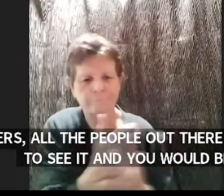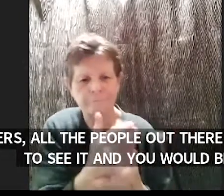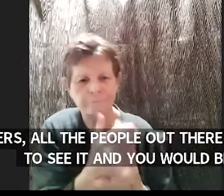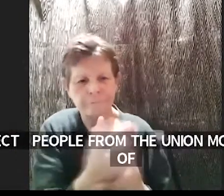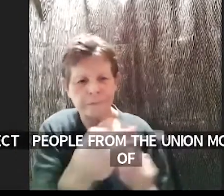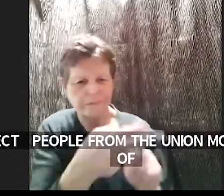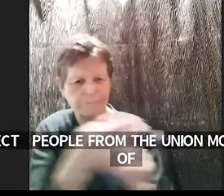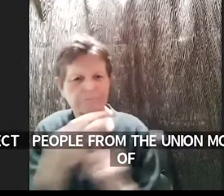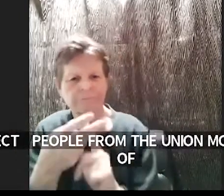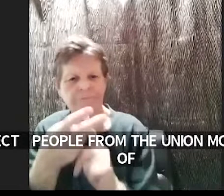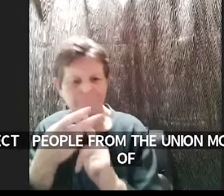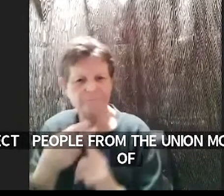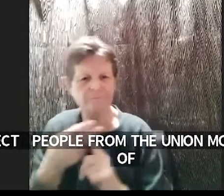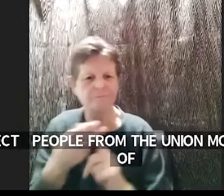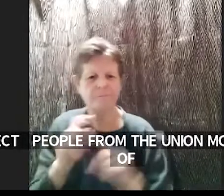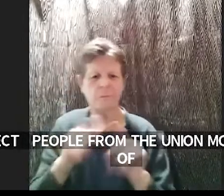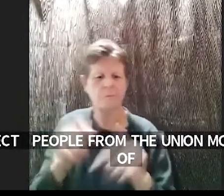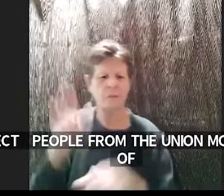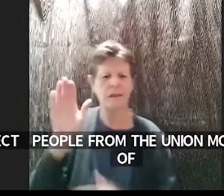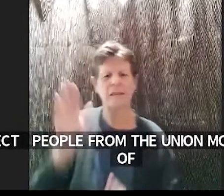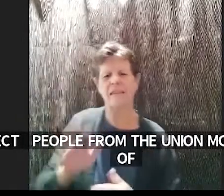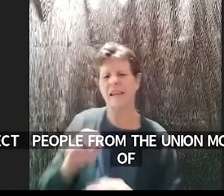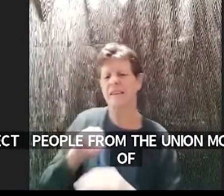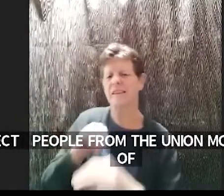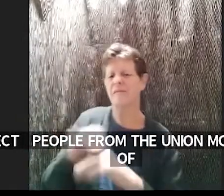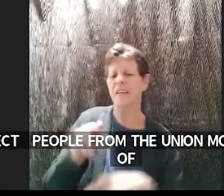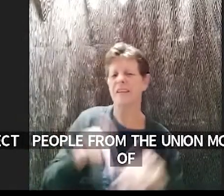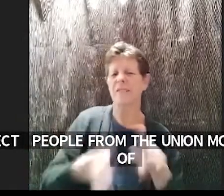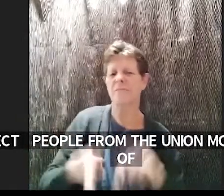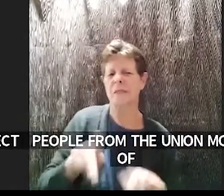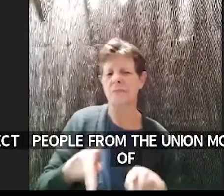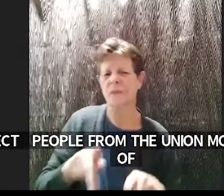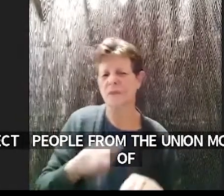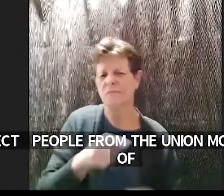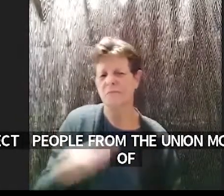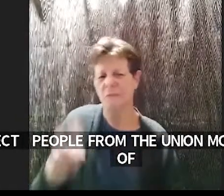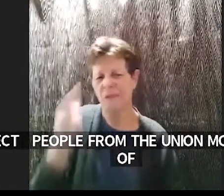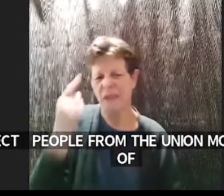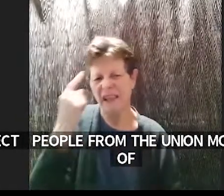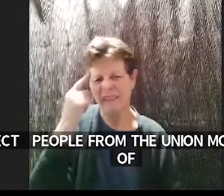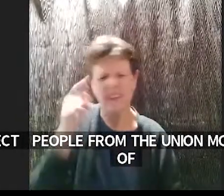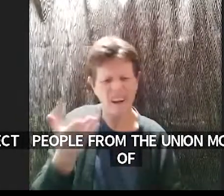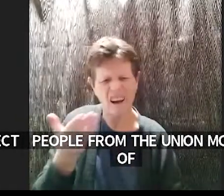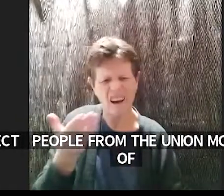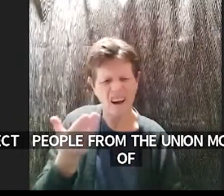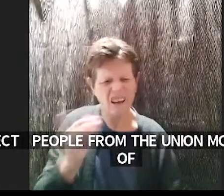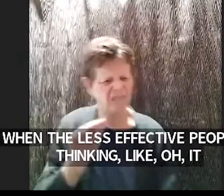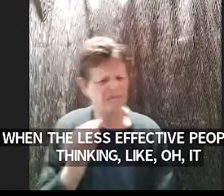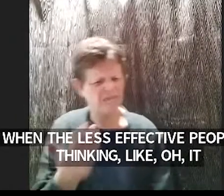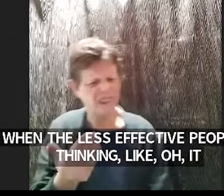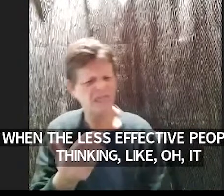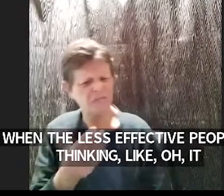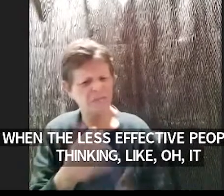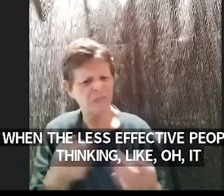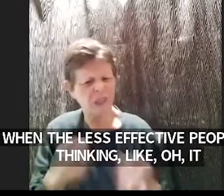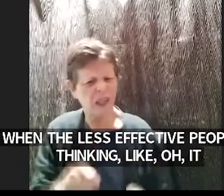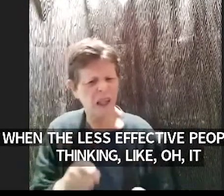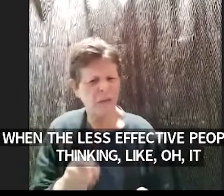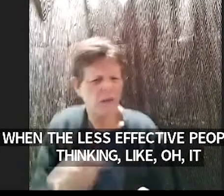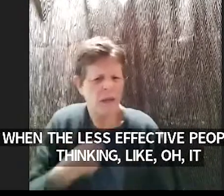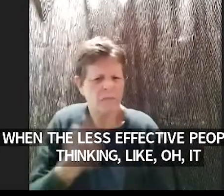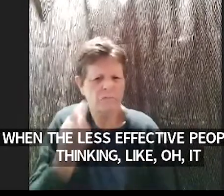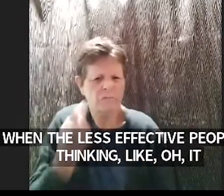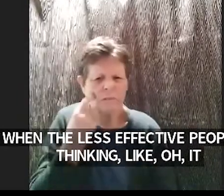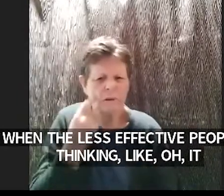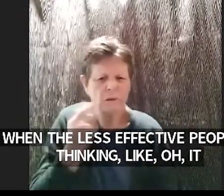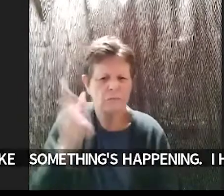are kind of thinking like oh uh i guess it seems like something's happening i heard some announcements that's good i mean i have to go to work and